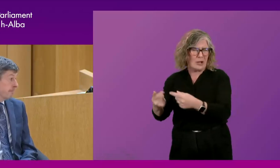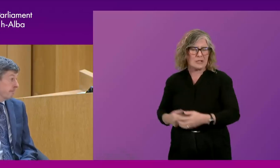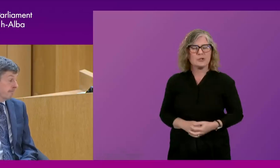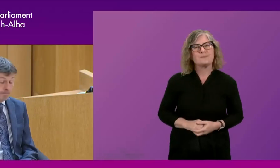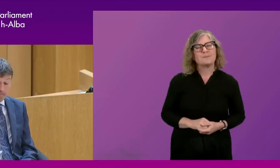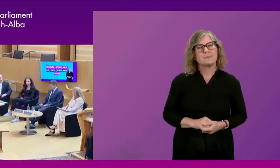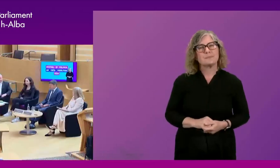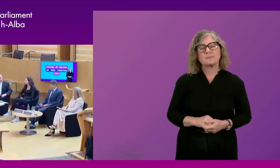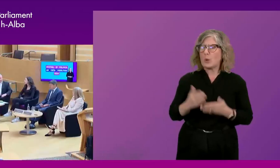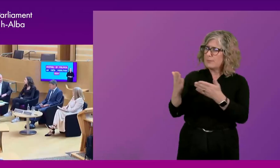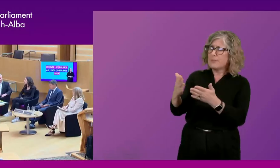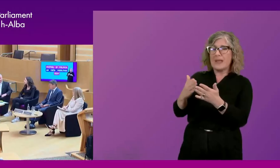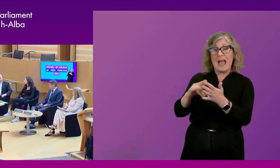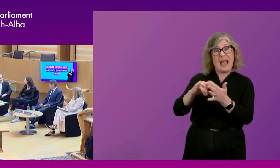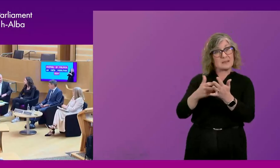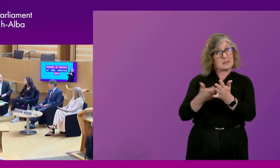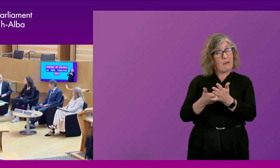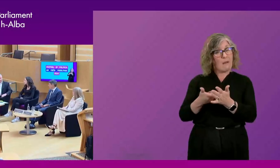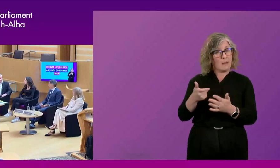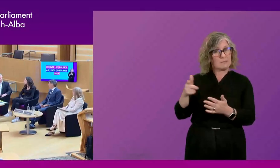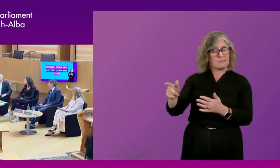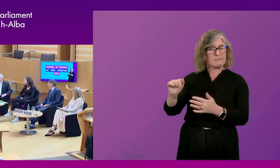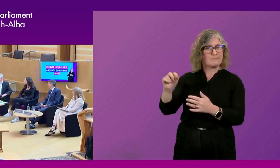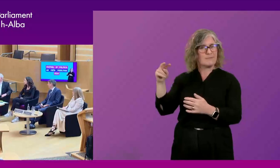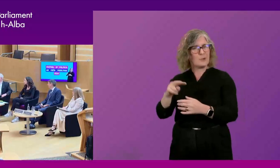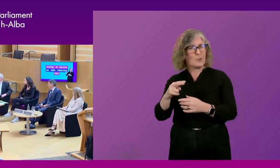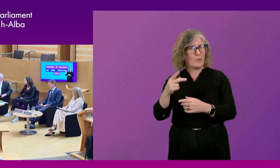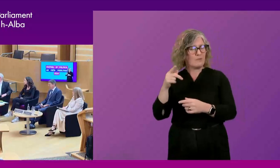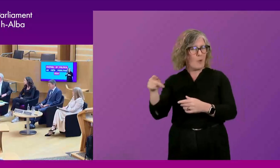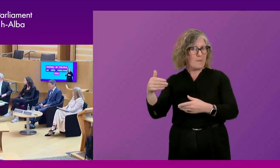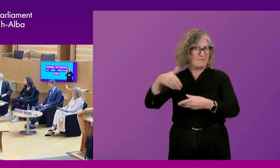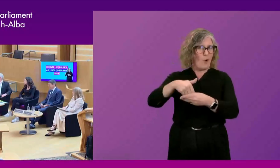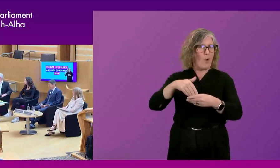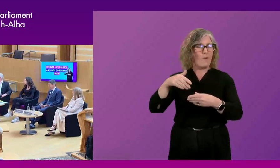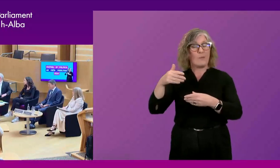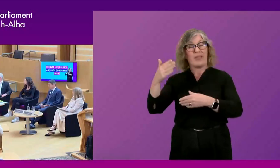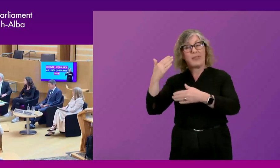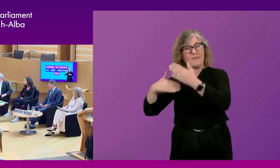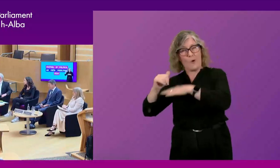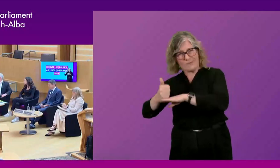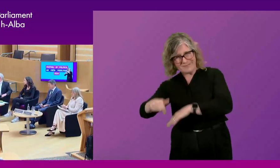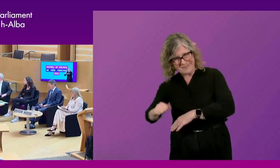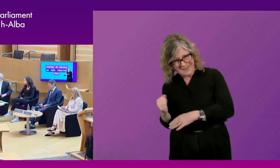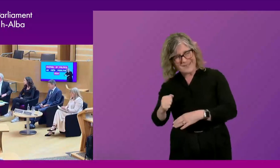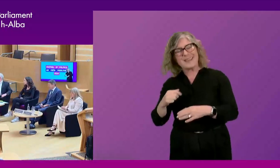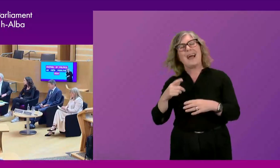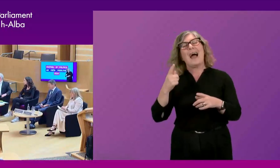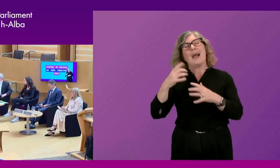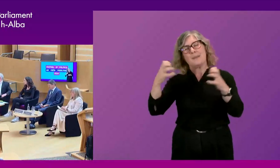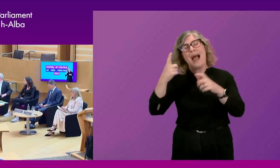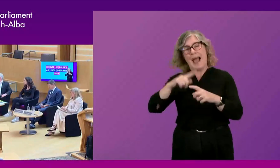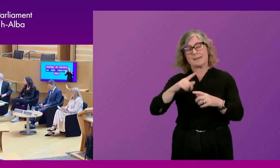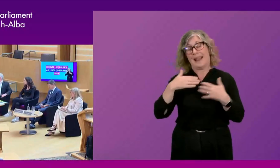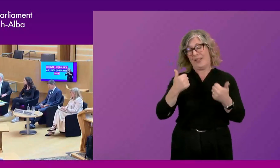I have to bring Esther in on this one with her previous hats on and involvement in health. I think I'm going to risk being controversial,